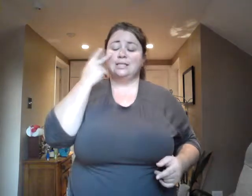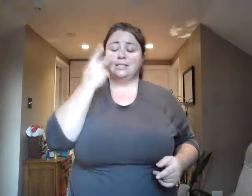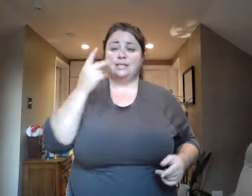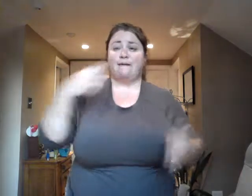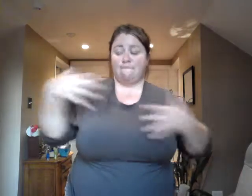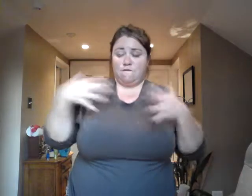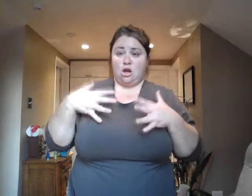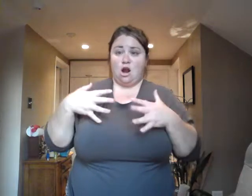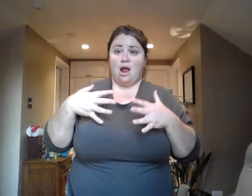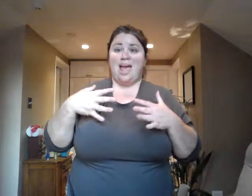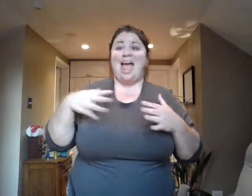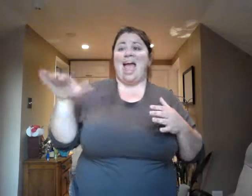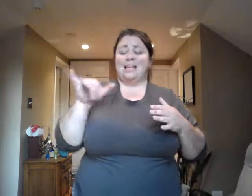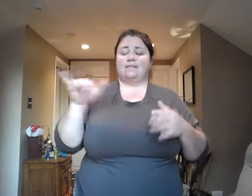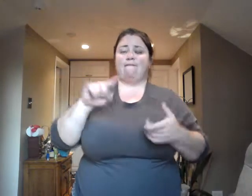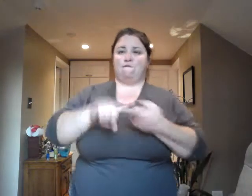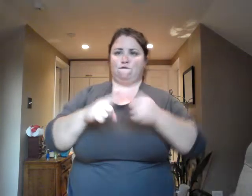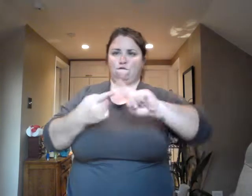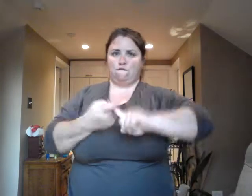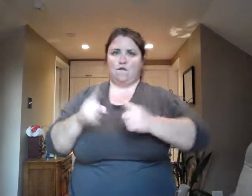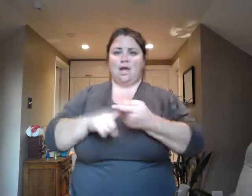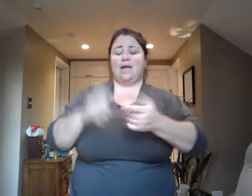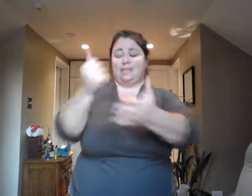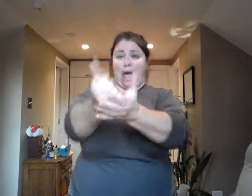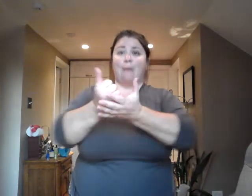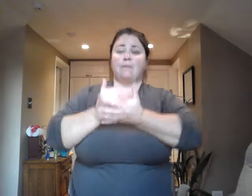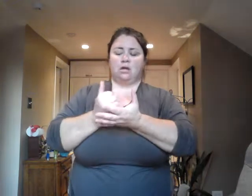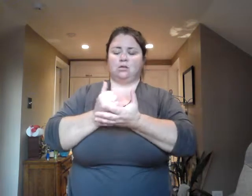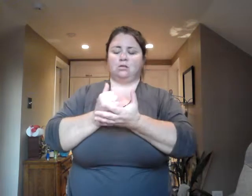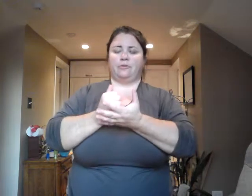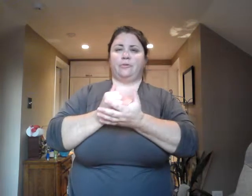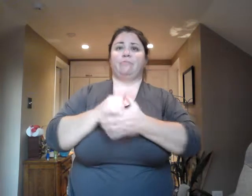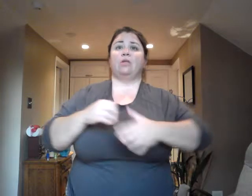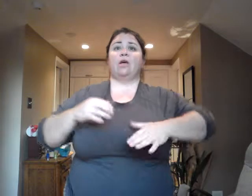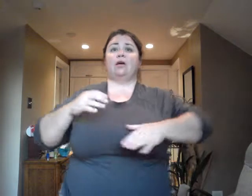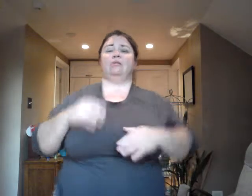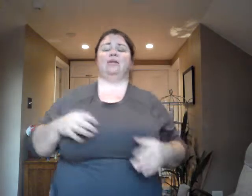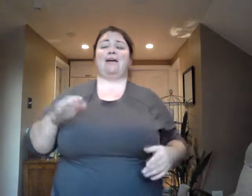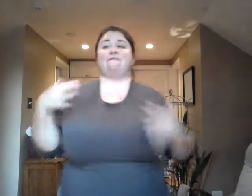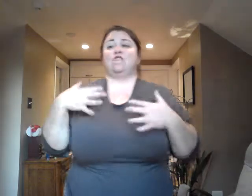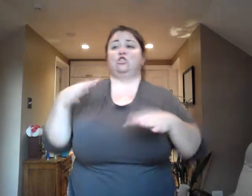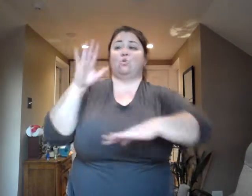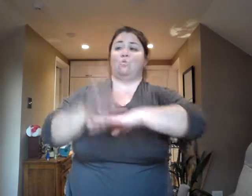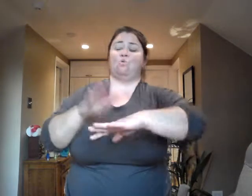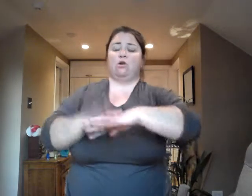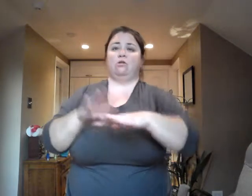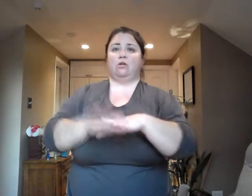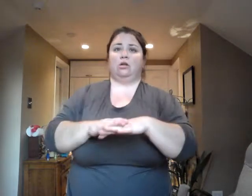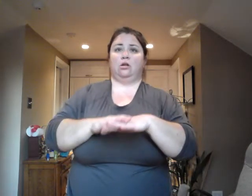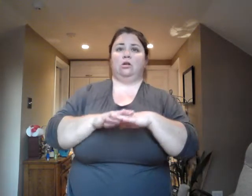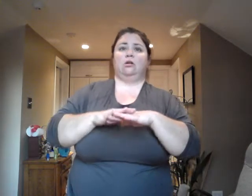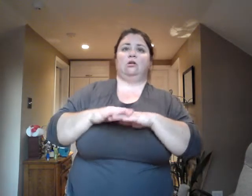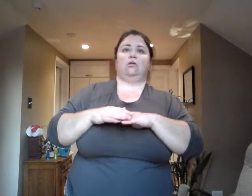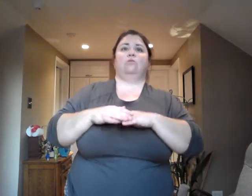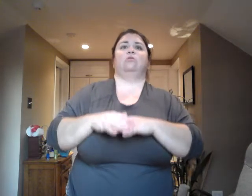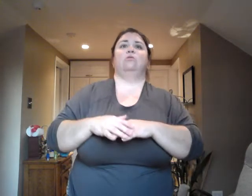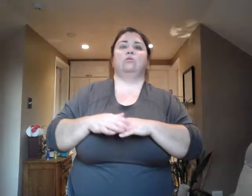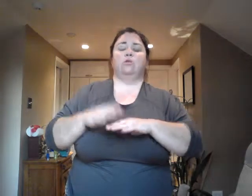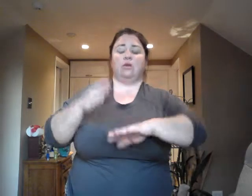caution, but pursue. A warning, if you will, that says clearly and boldly, growth opportunity ahead.